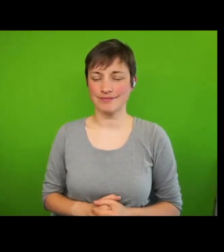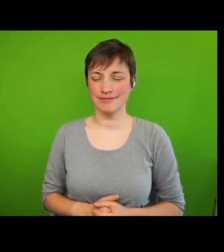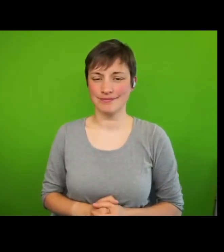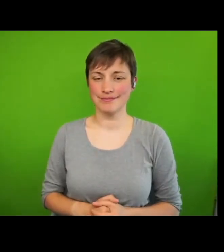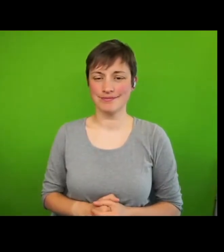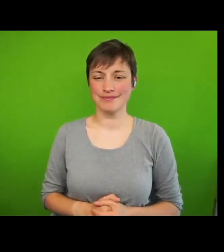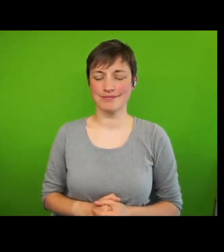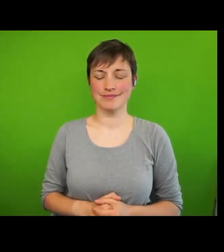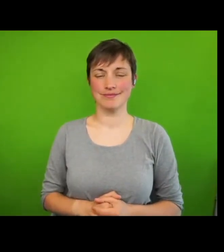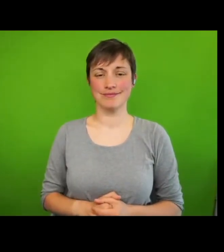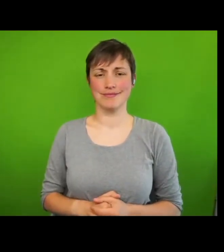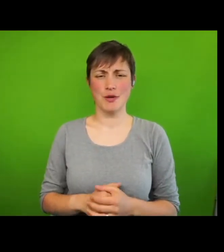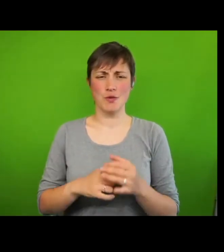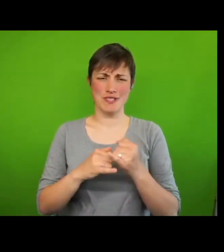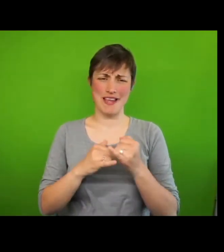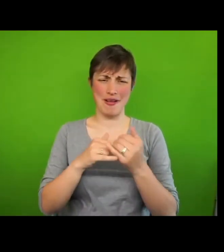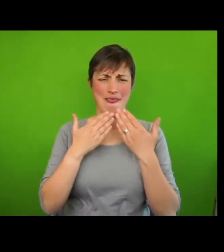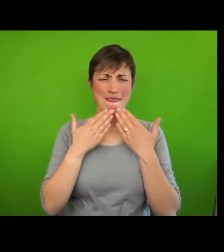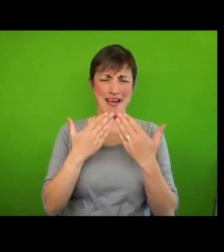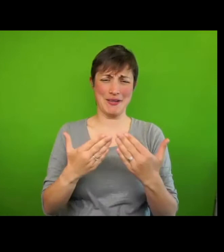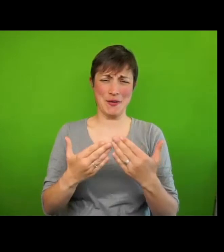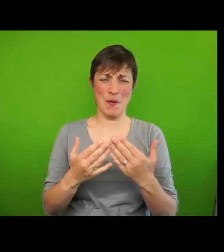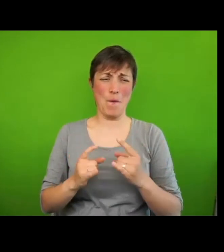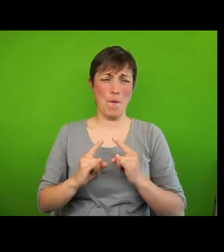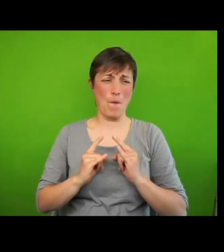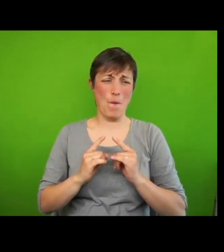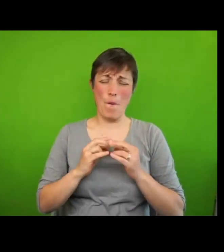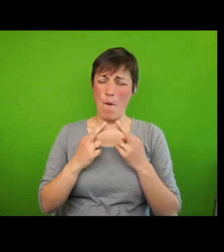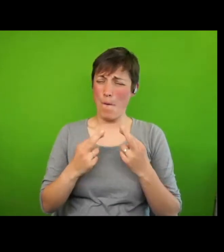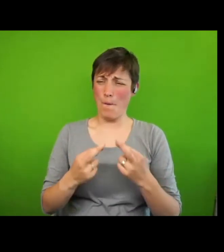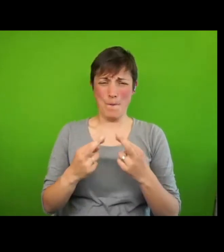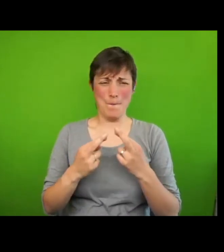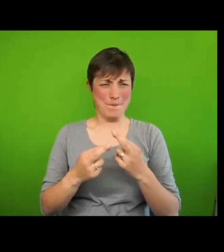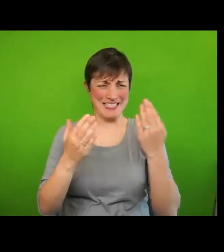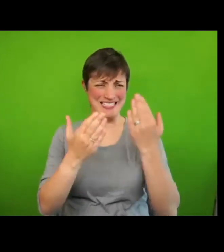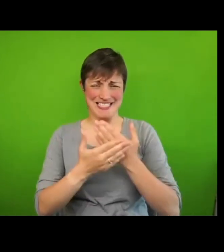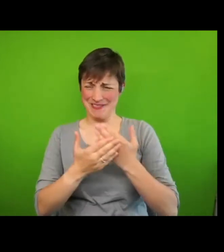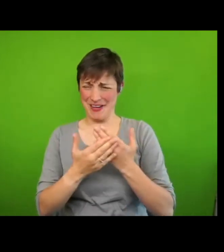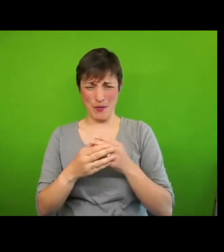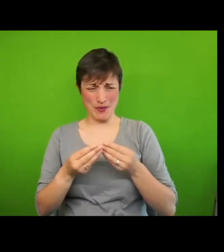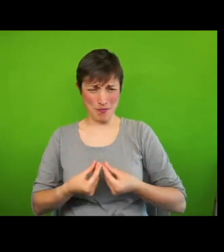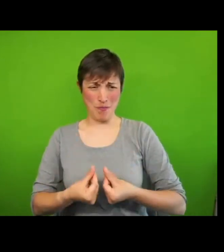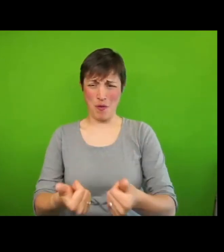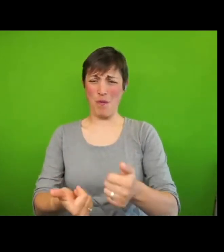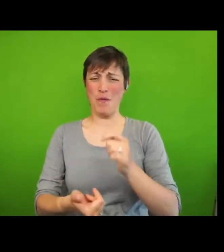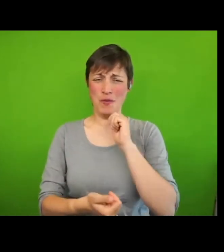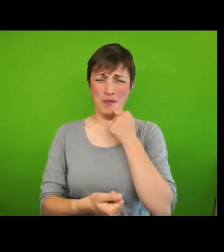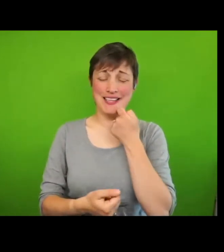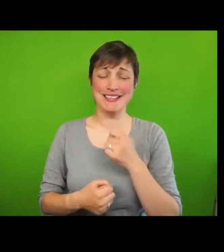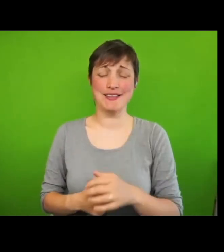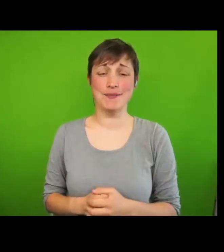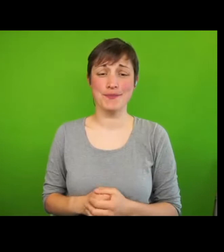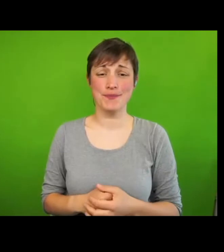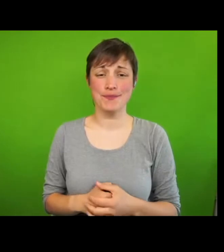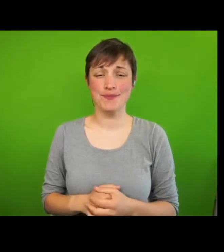Stephen, and I hope the gremlins won't get me. I think we seem to be a bit fated this evening, but if they do, I might